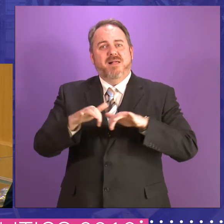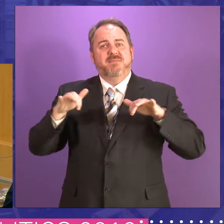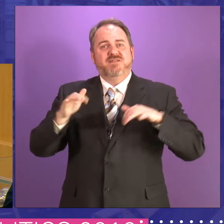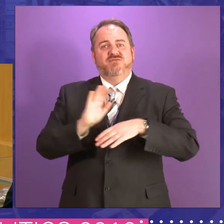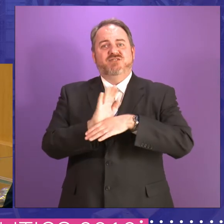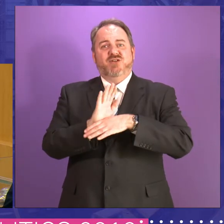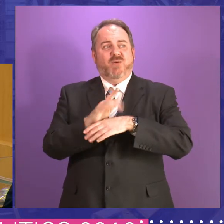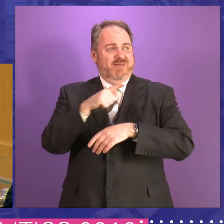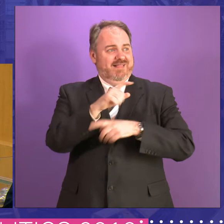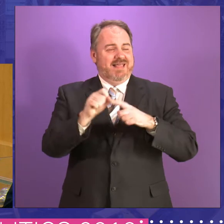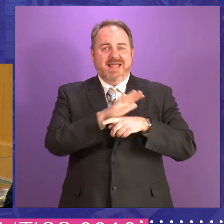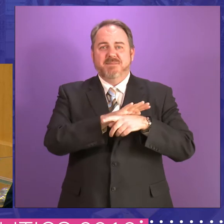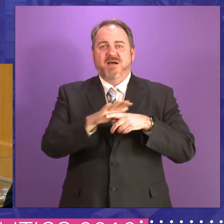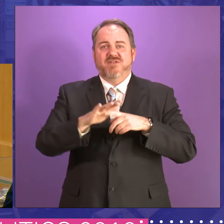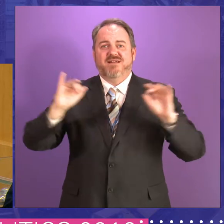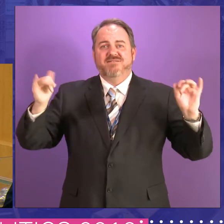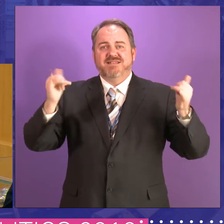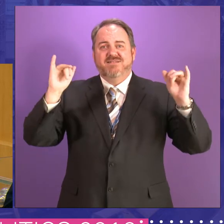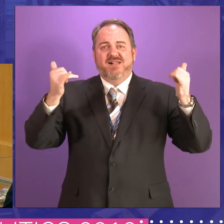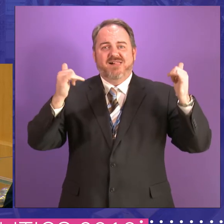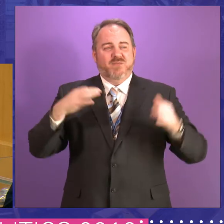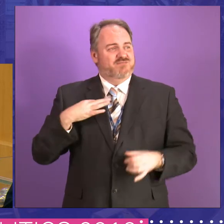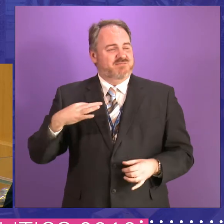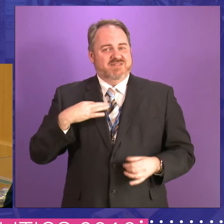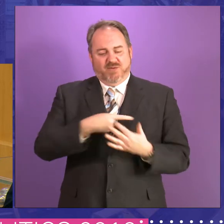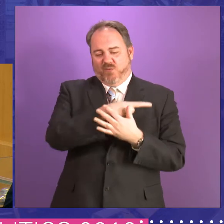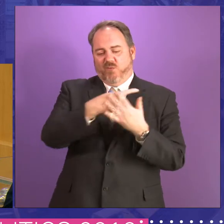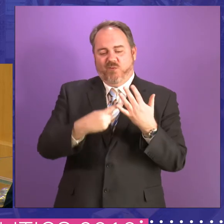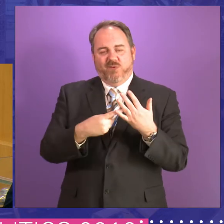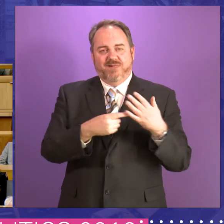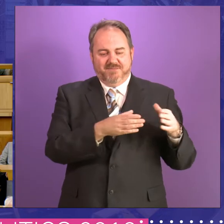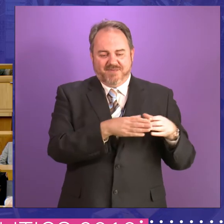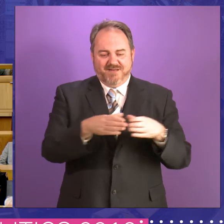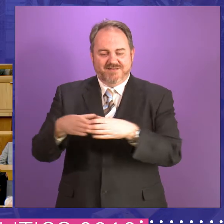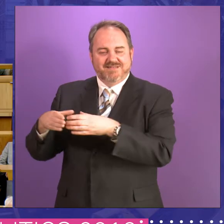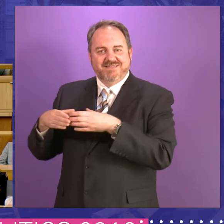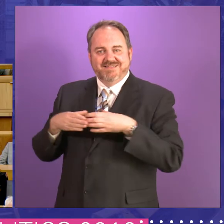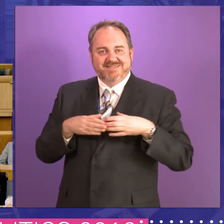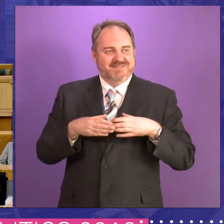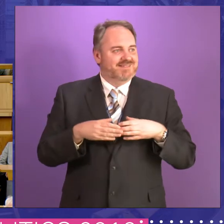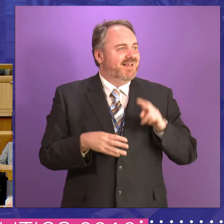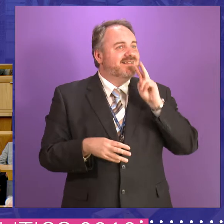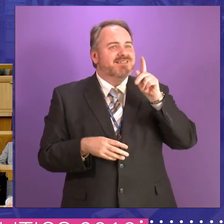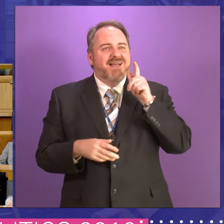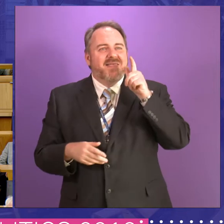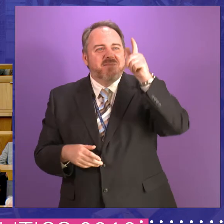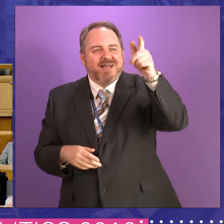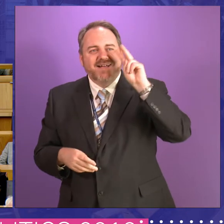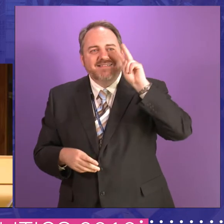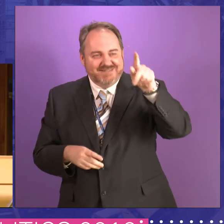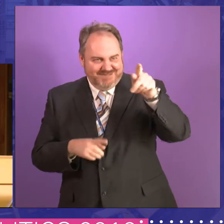Edinburgh festival with representatives of every part, at, uh, uh, doing their bit. I could see Jamie at the back there, uh,